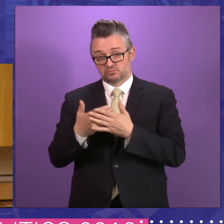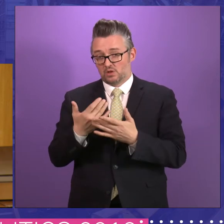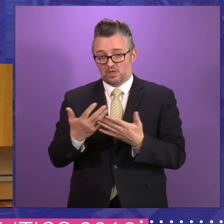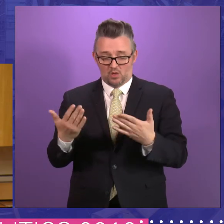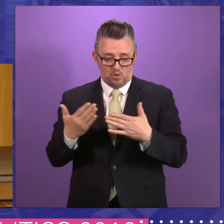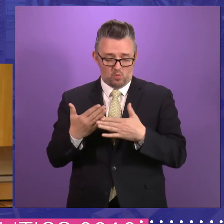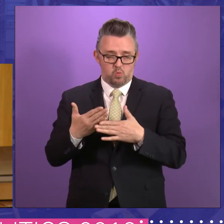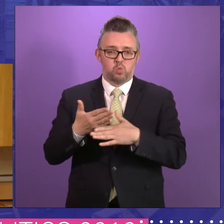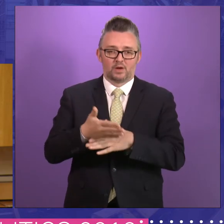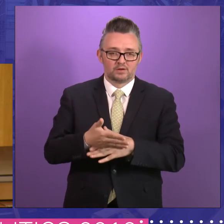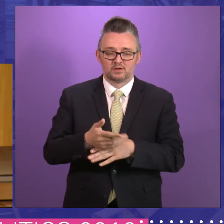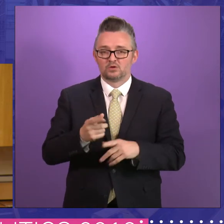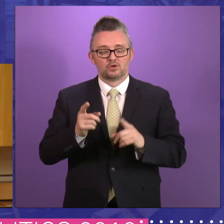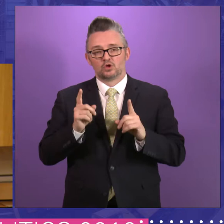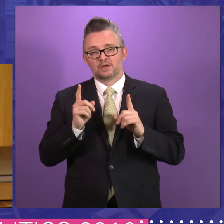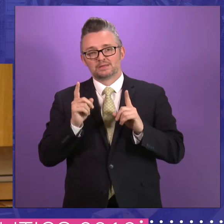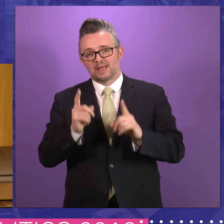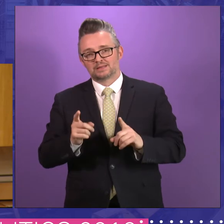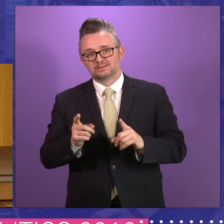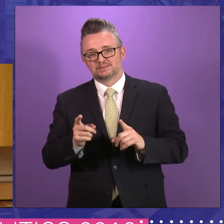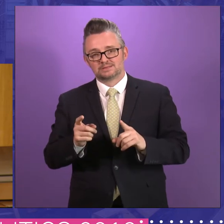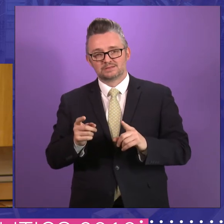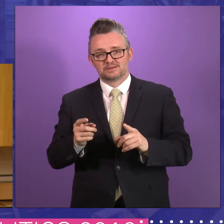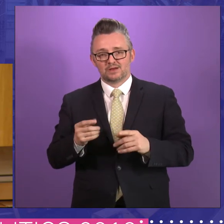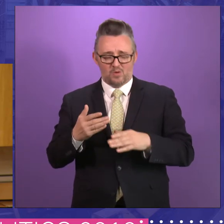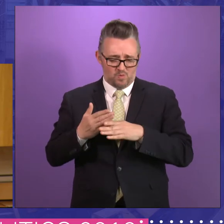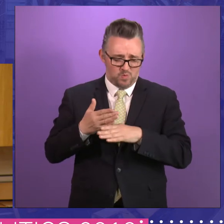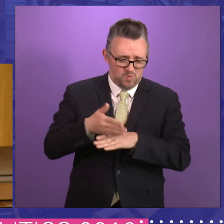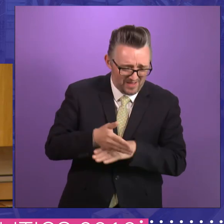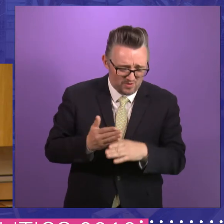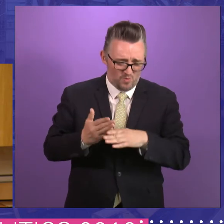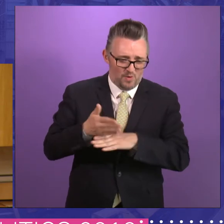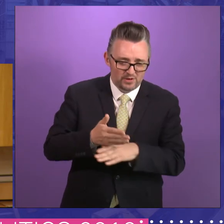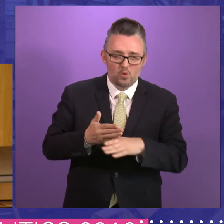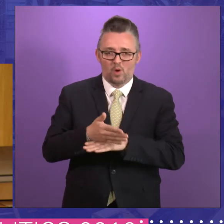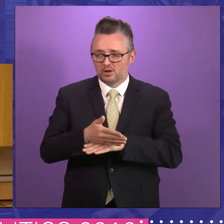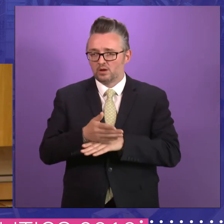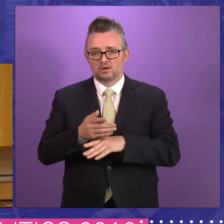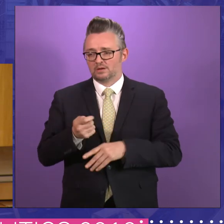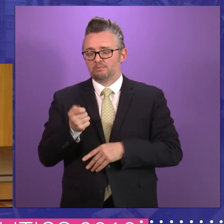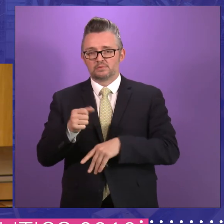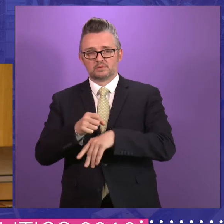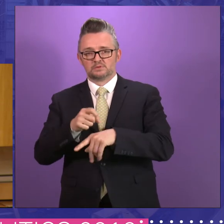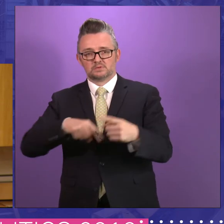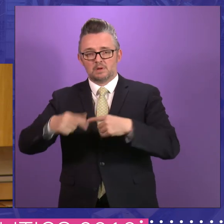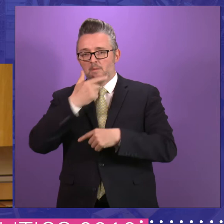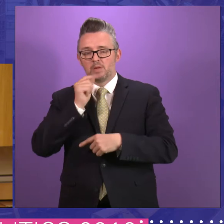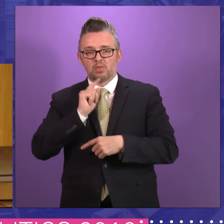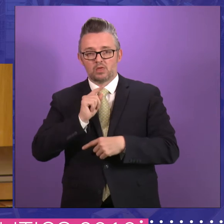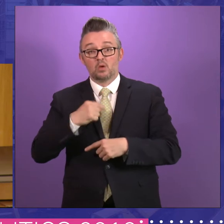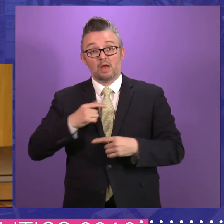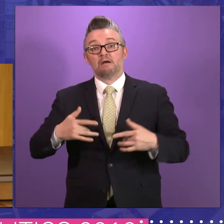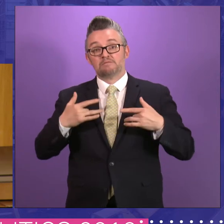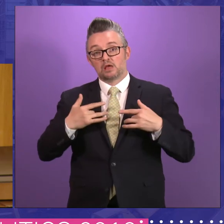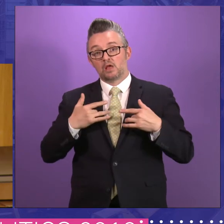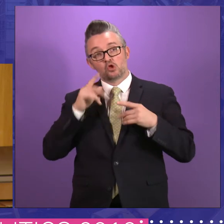But you cannot keep pouring, you know, a quart into a pint pot, because essentially, something has got to give. So, I feel that we should be more